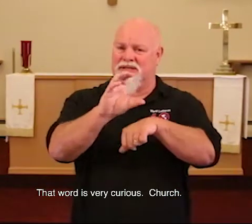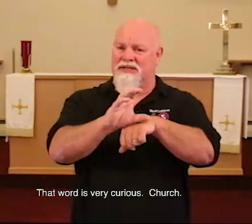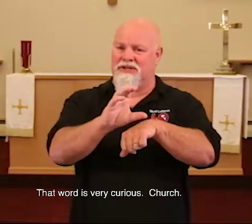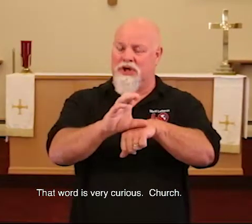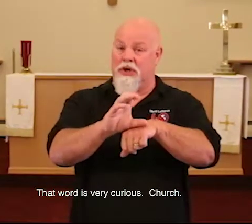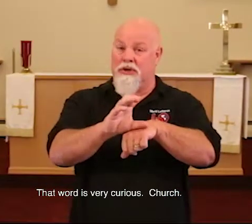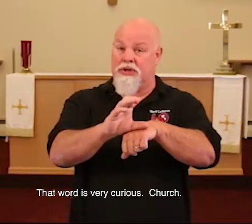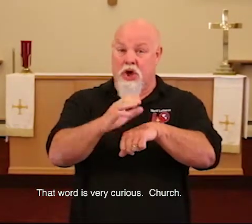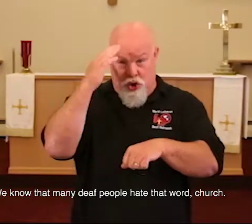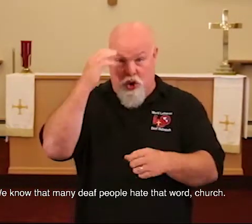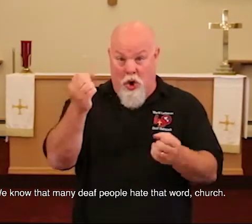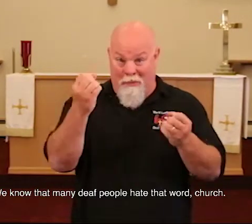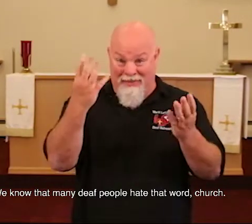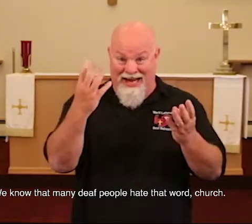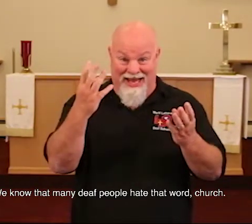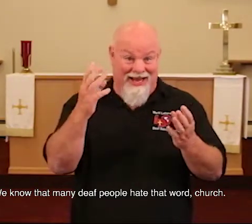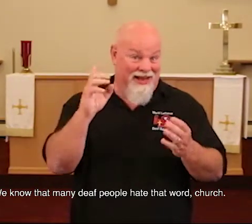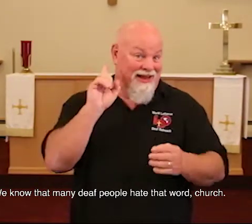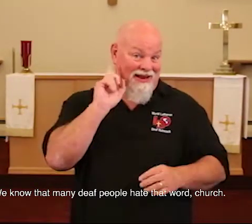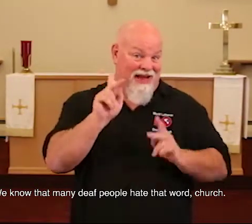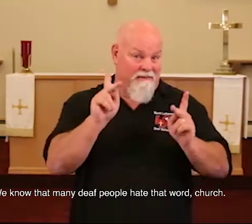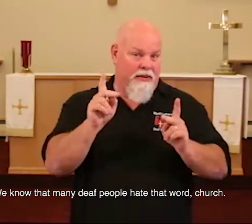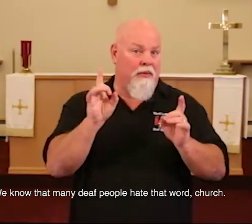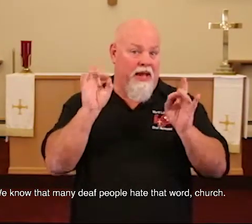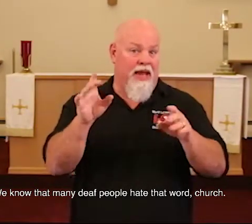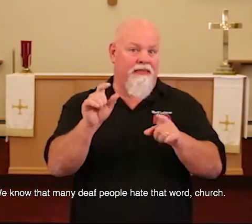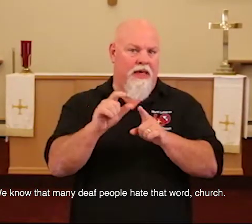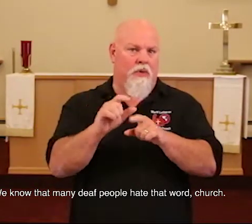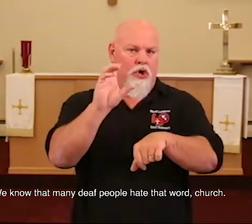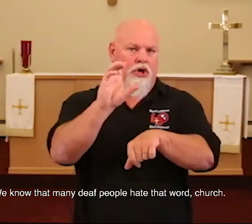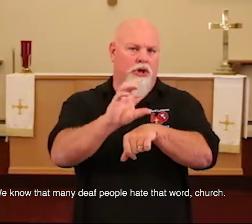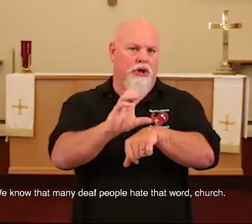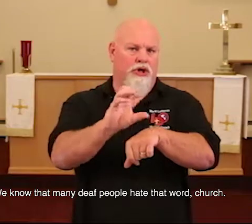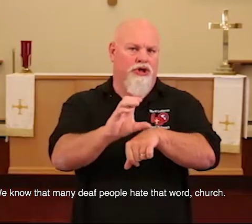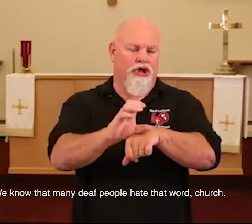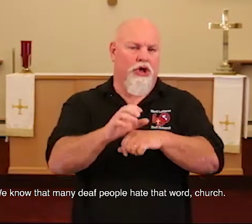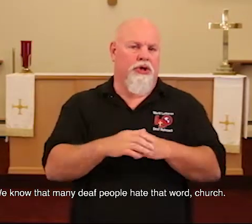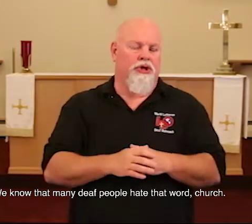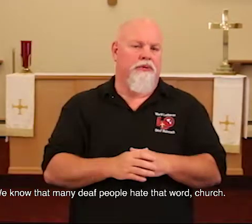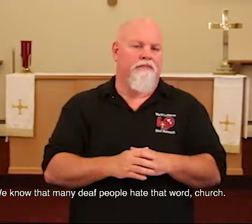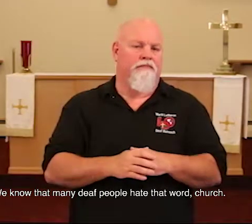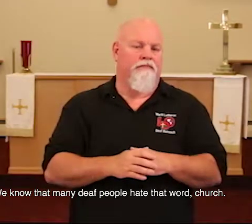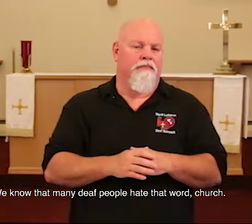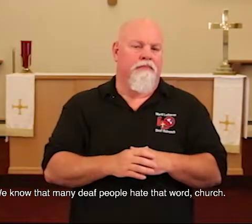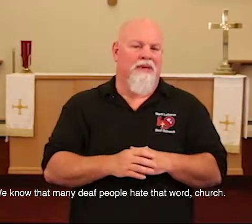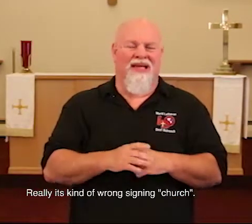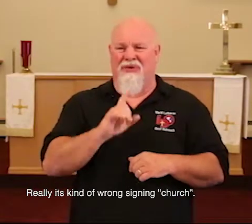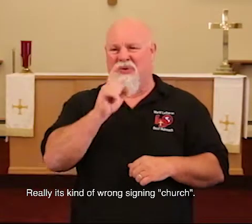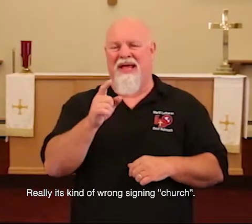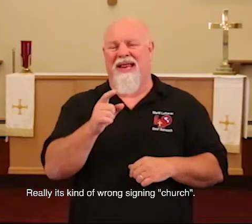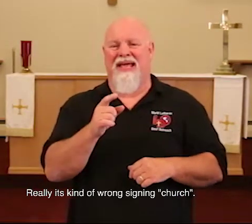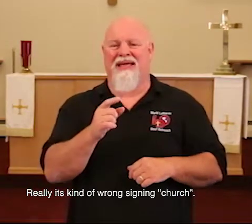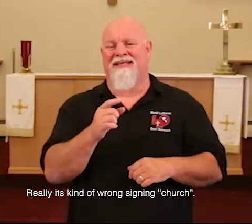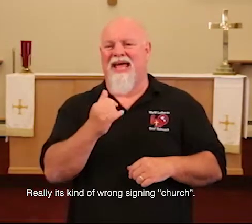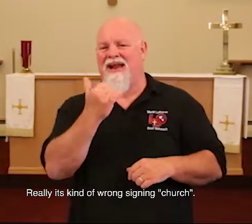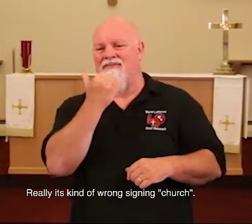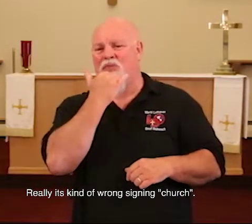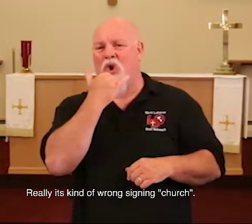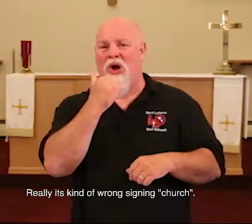church. You know, many black people hate that word, church. Really, it's kind of a wrong